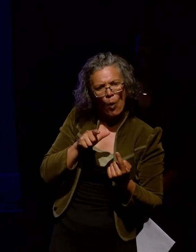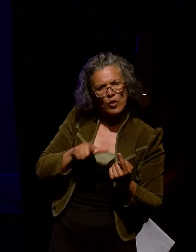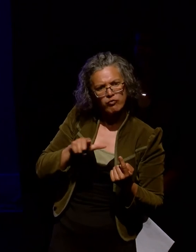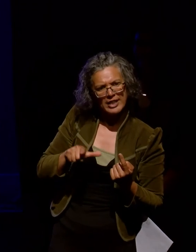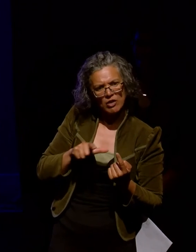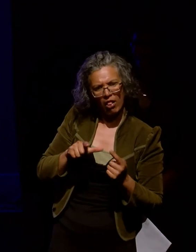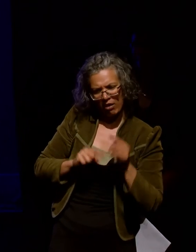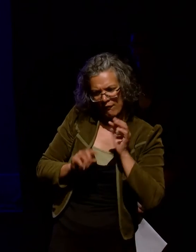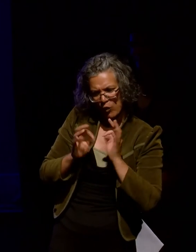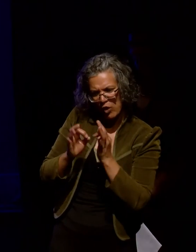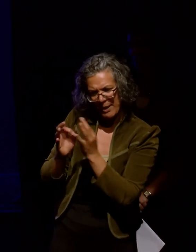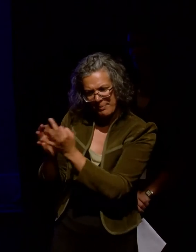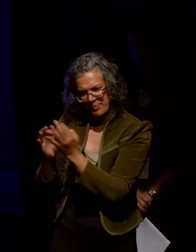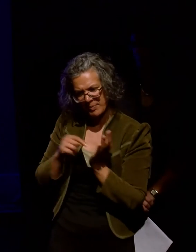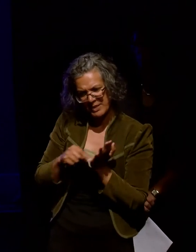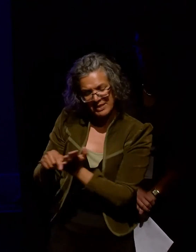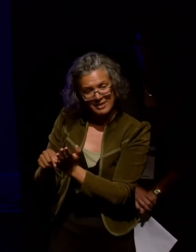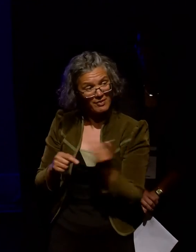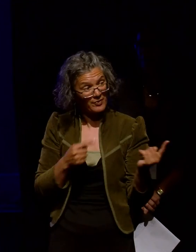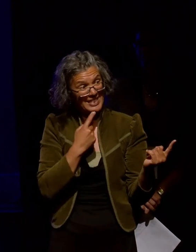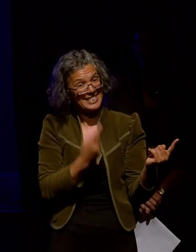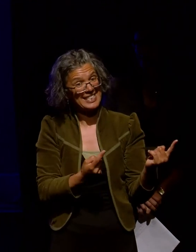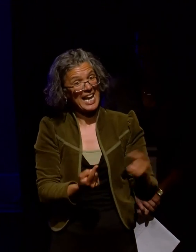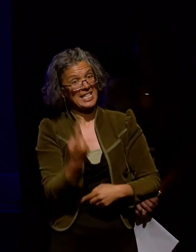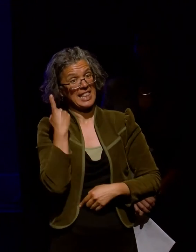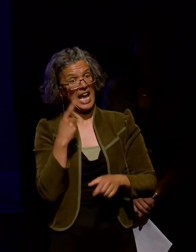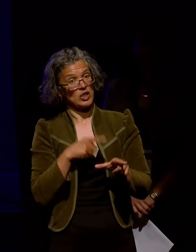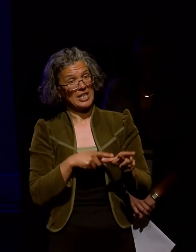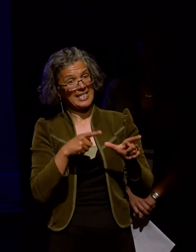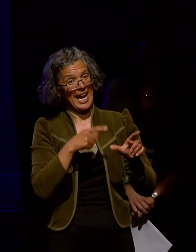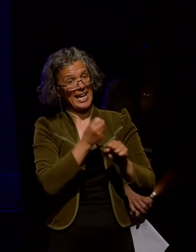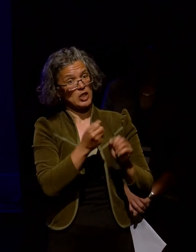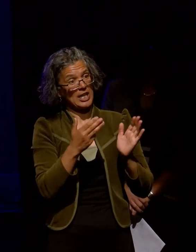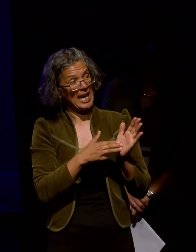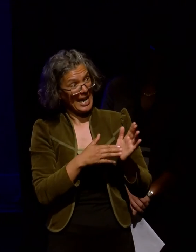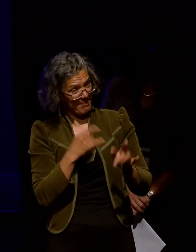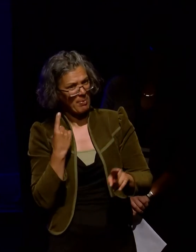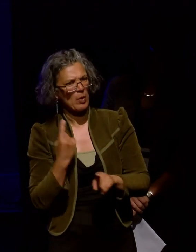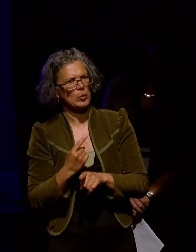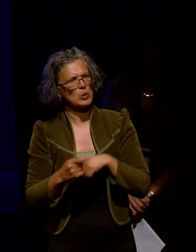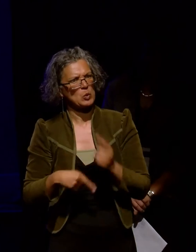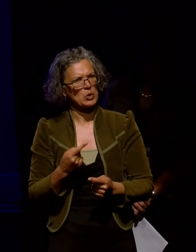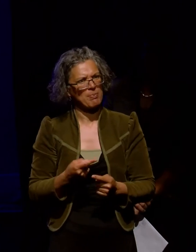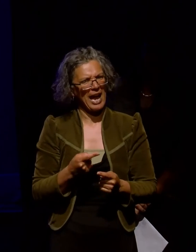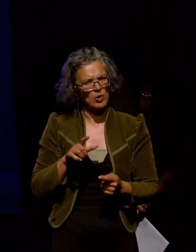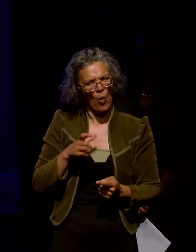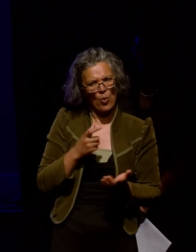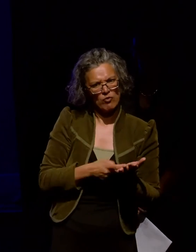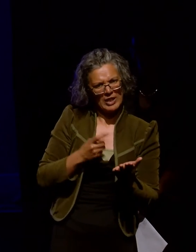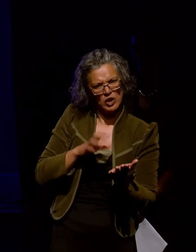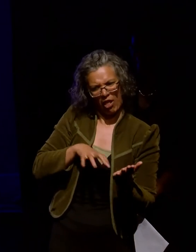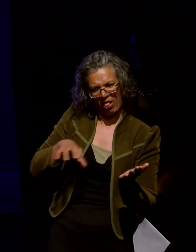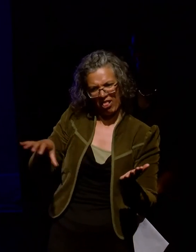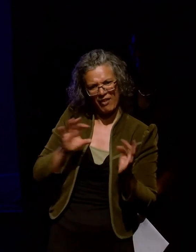I quote her they were a particular highlight of last year's AGM. That may tell you something about what else was on the agenda